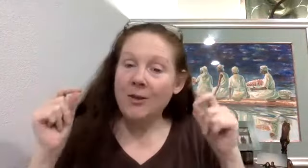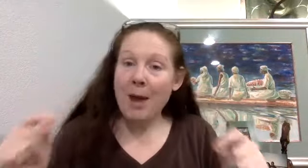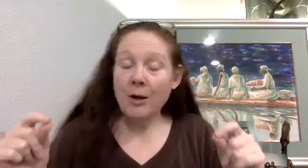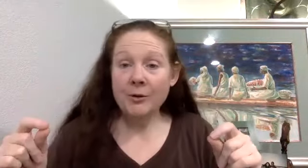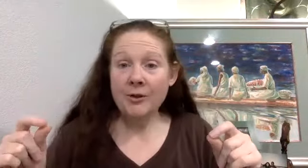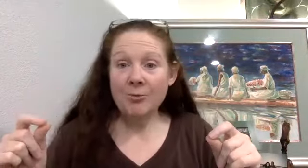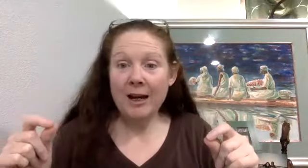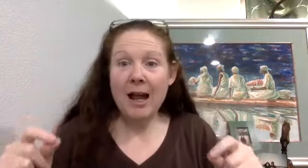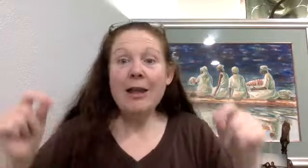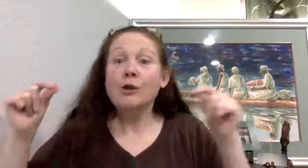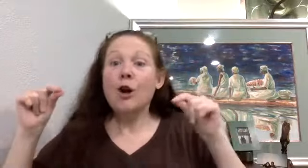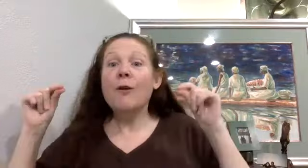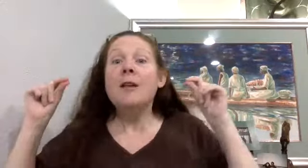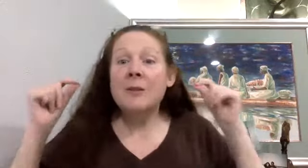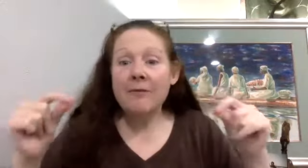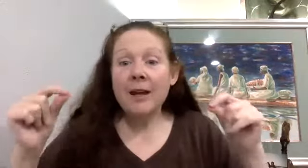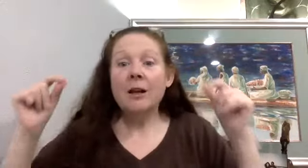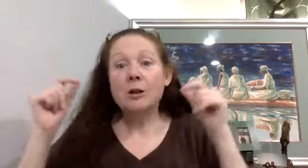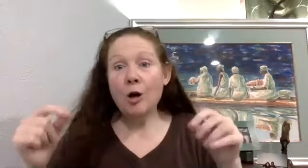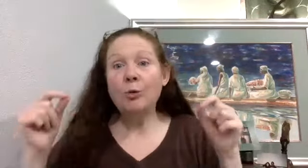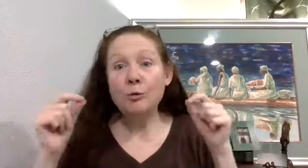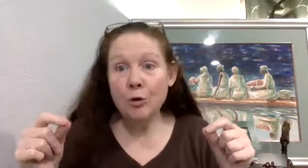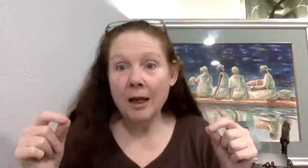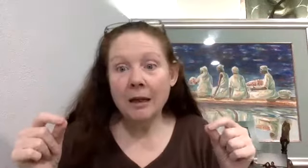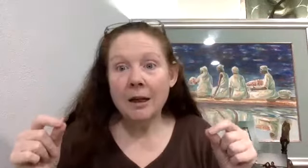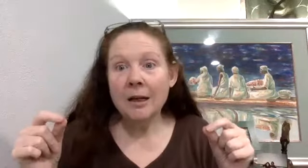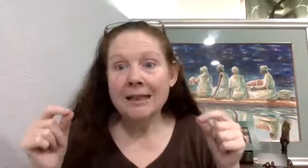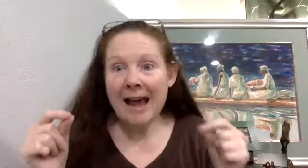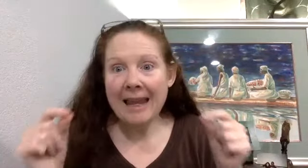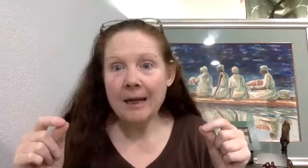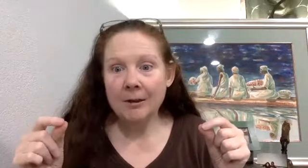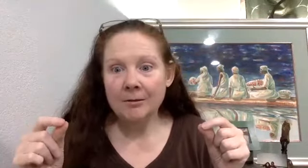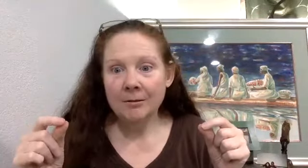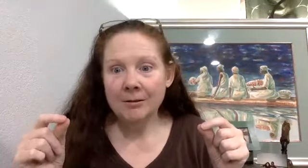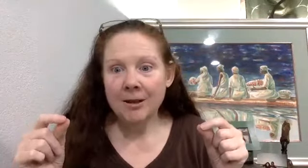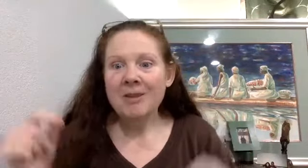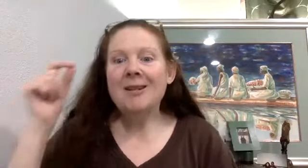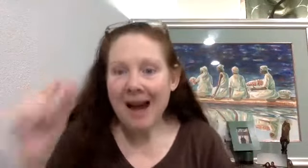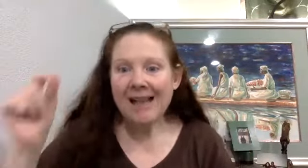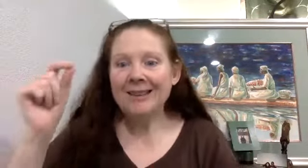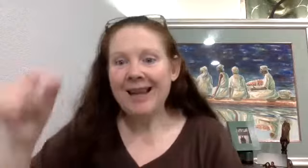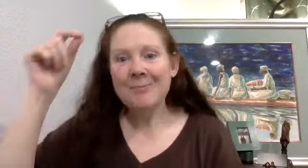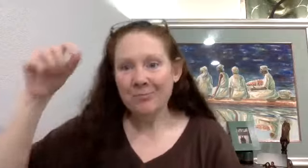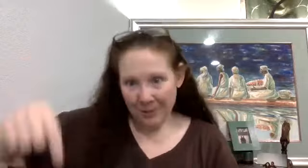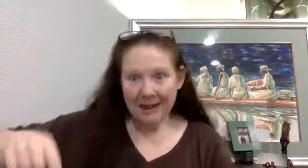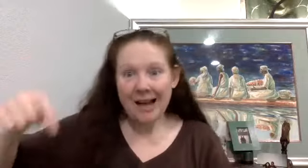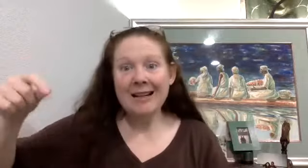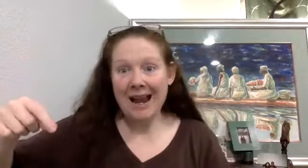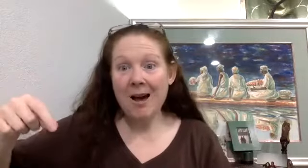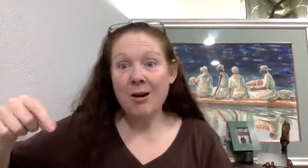the medical system right now, it is our civic global duty to not get ill, to not let being locked down,